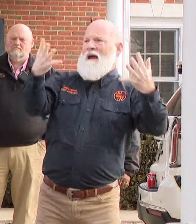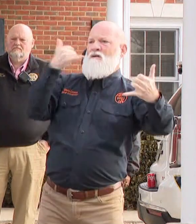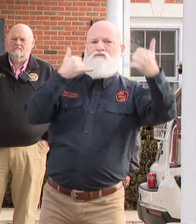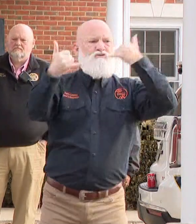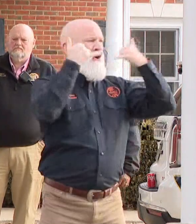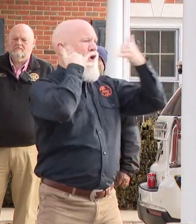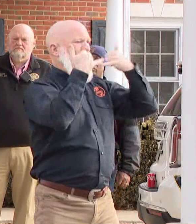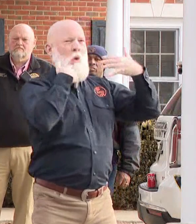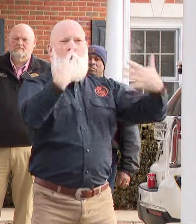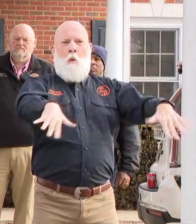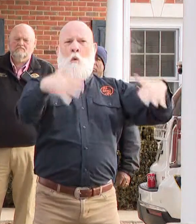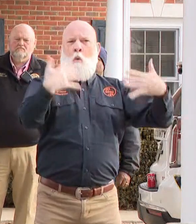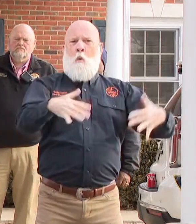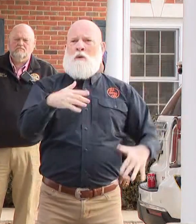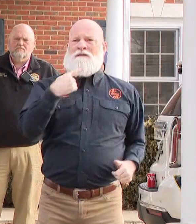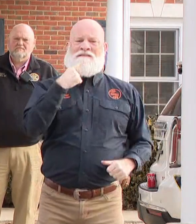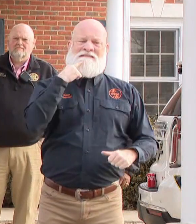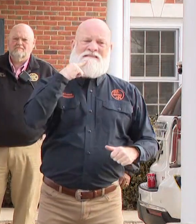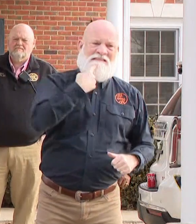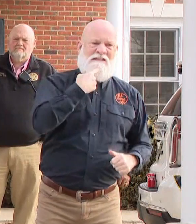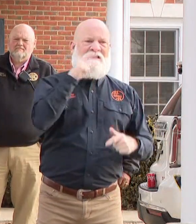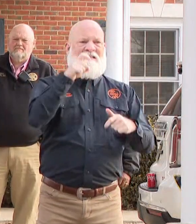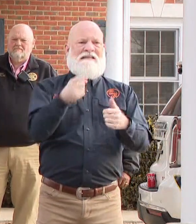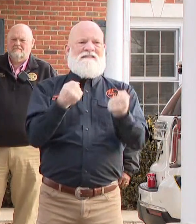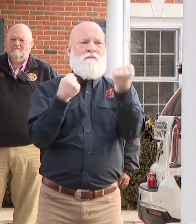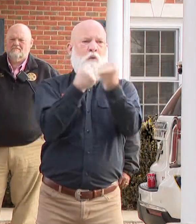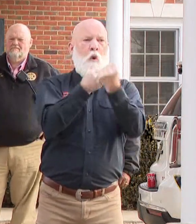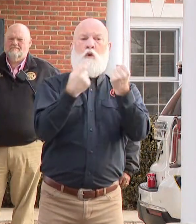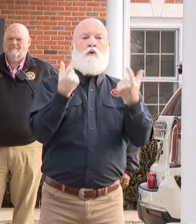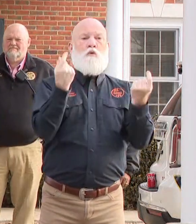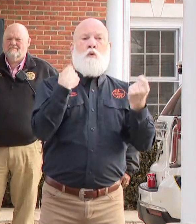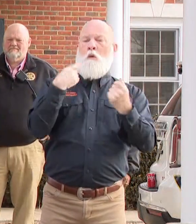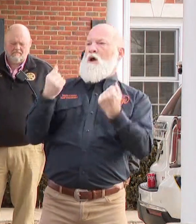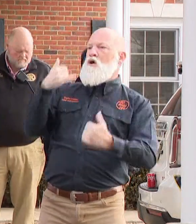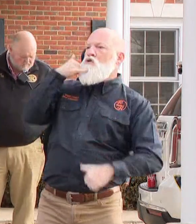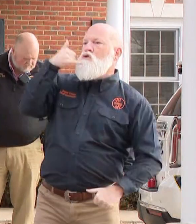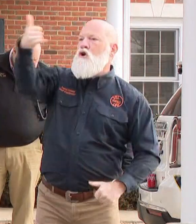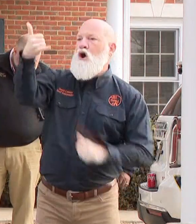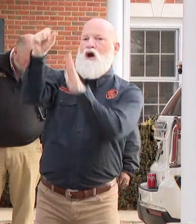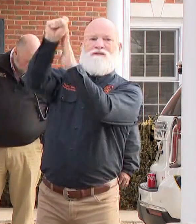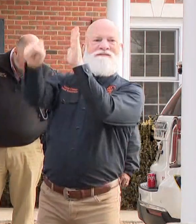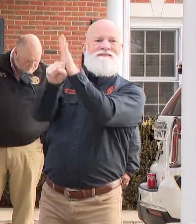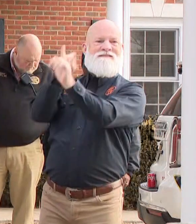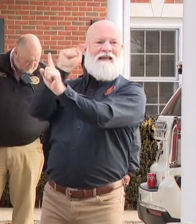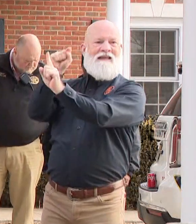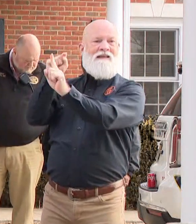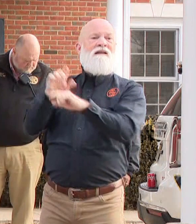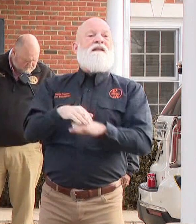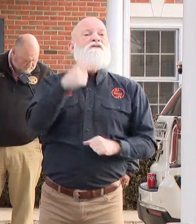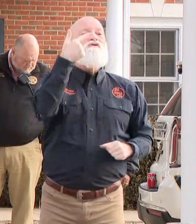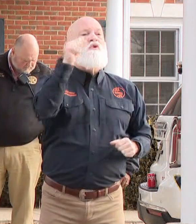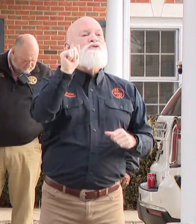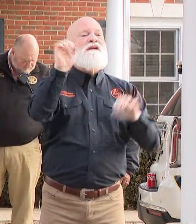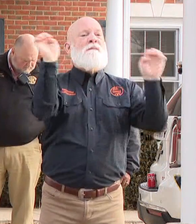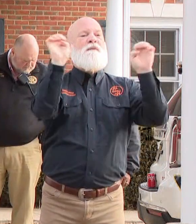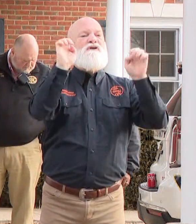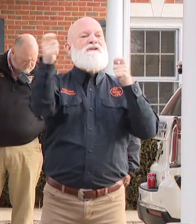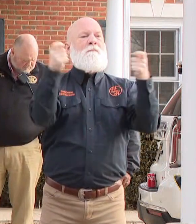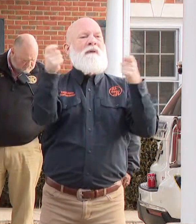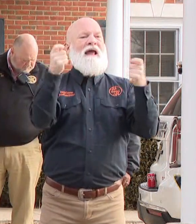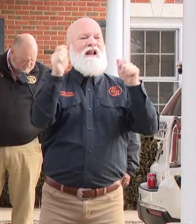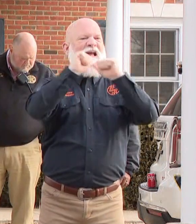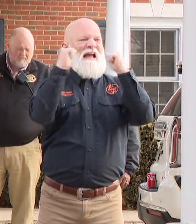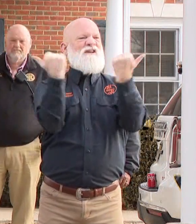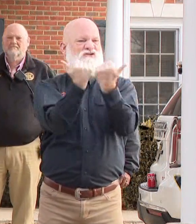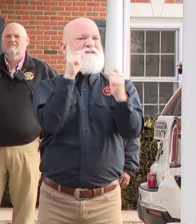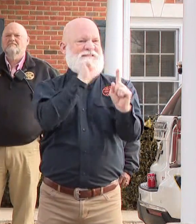requested and received state support from our Georgia Emergency Management Agency, Georgia State